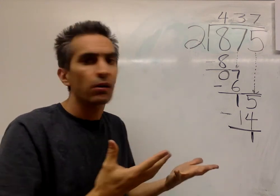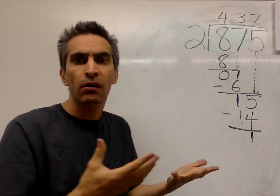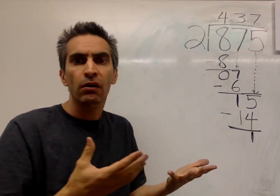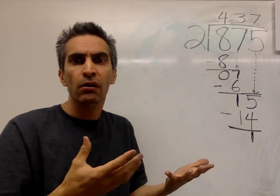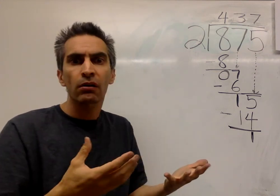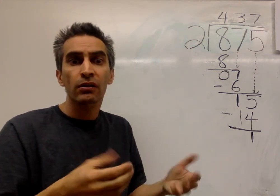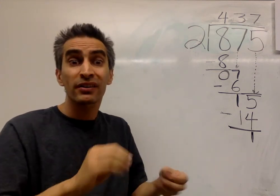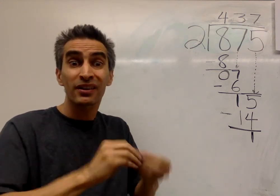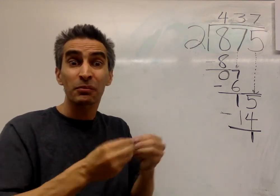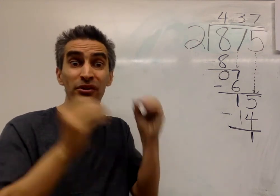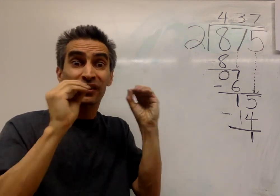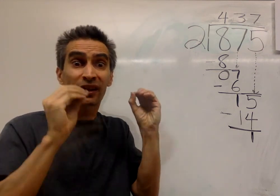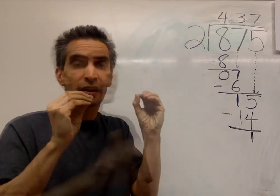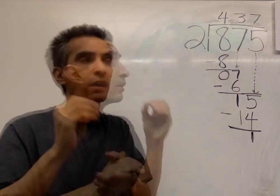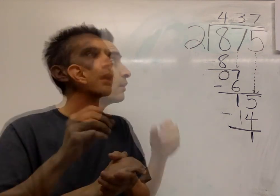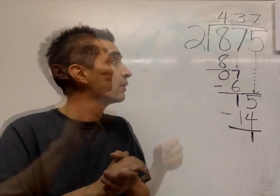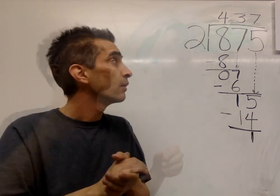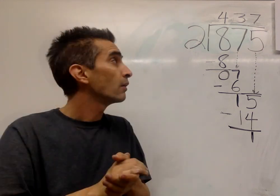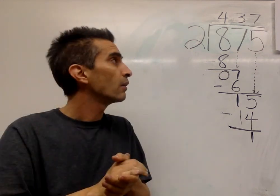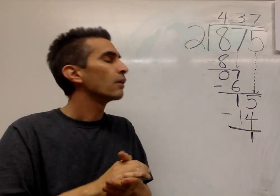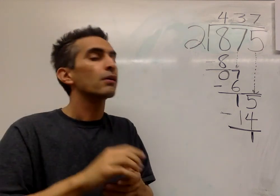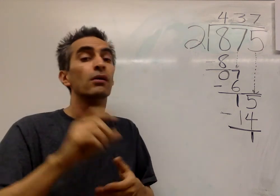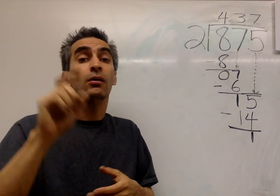Well, there's no numbers left.